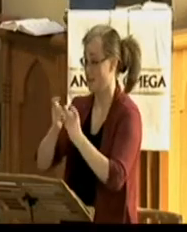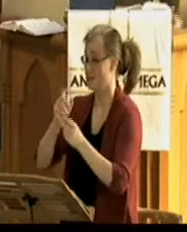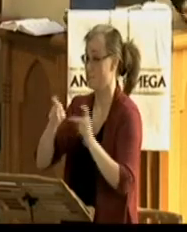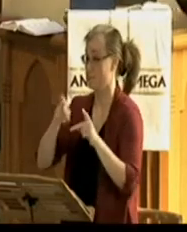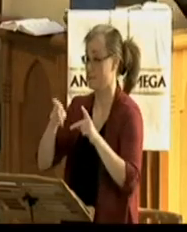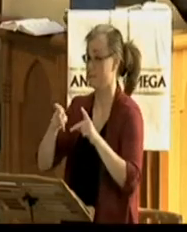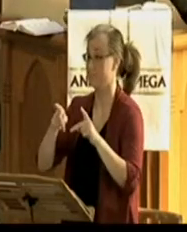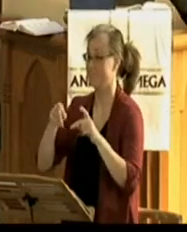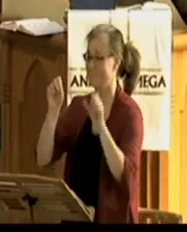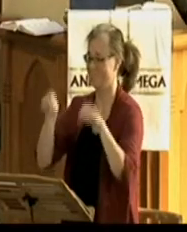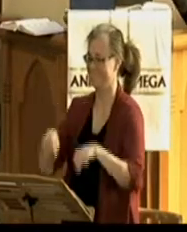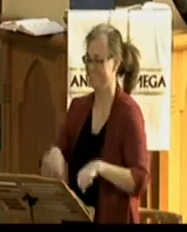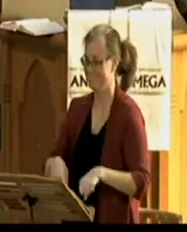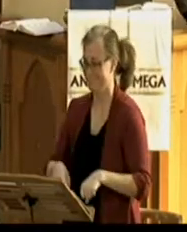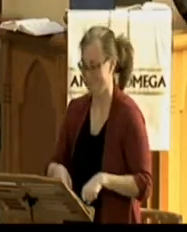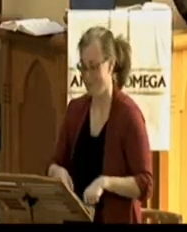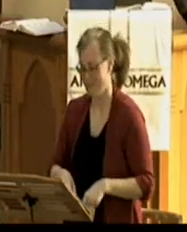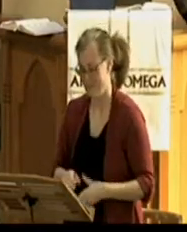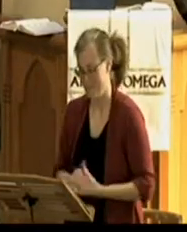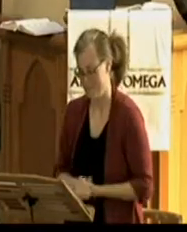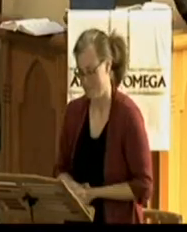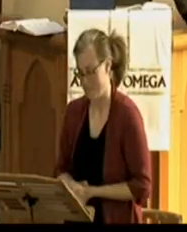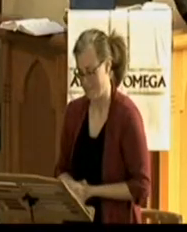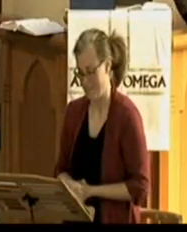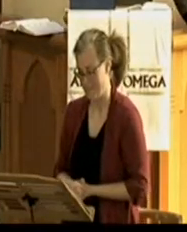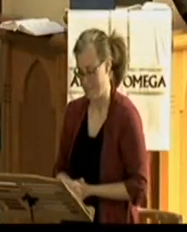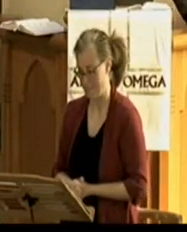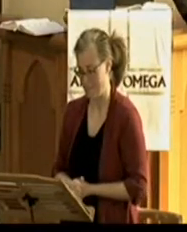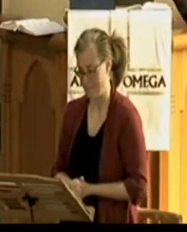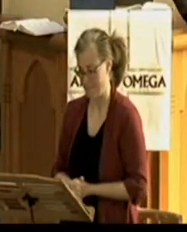Declaring in verse 28. My Lord and my God.